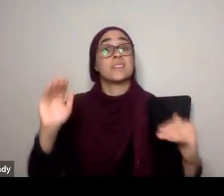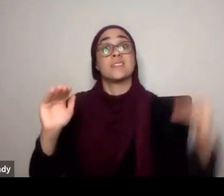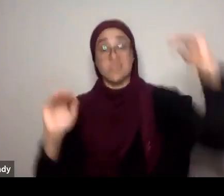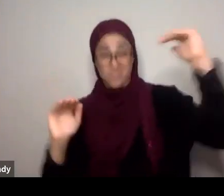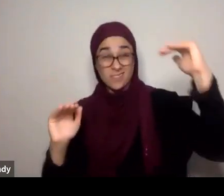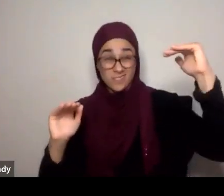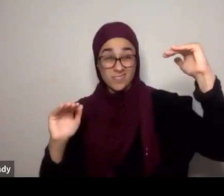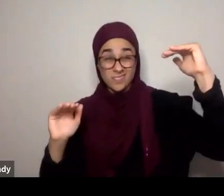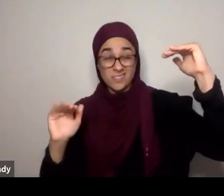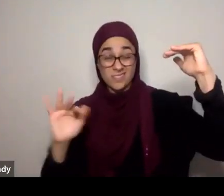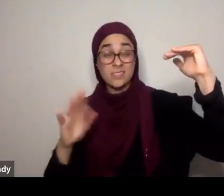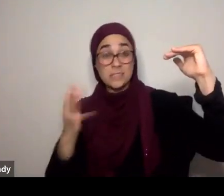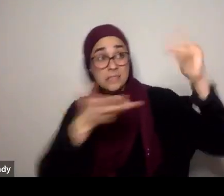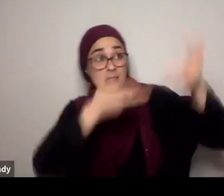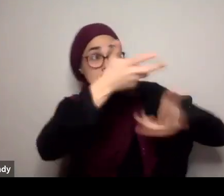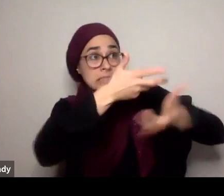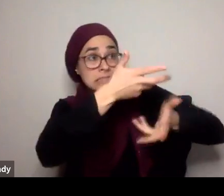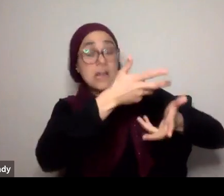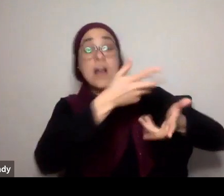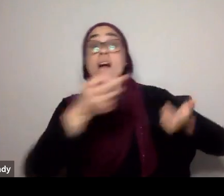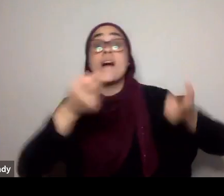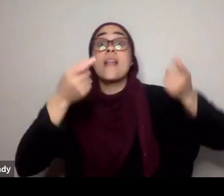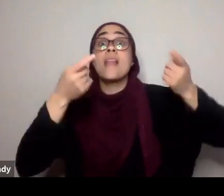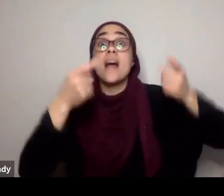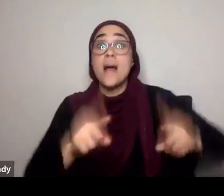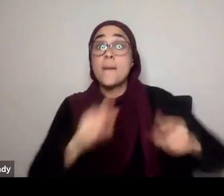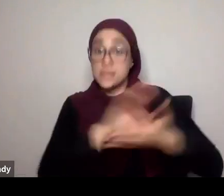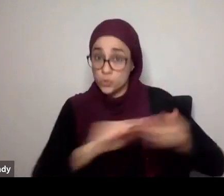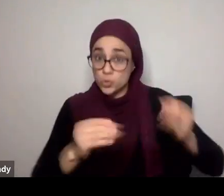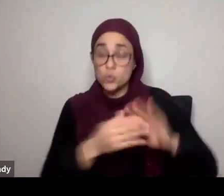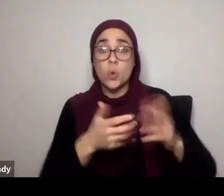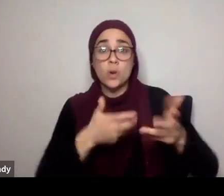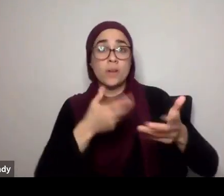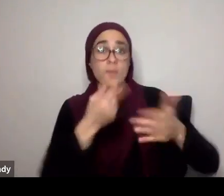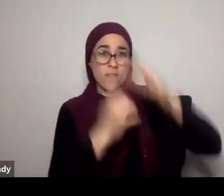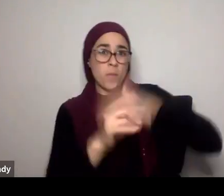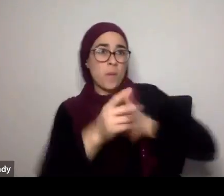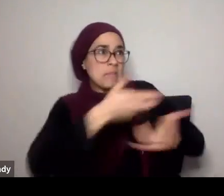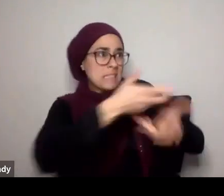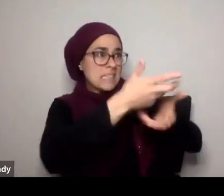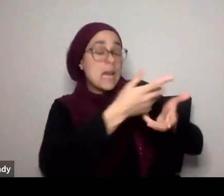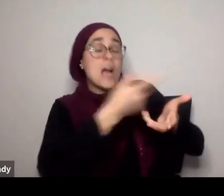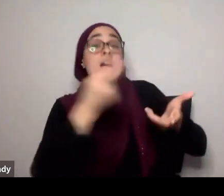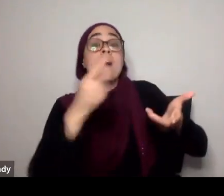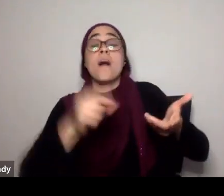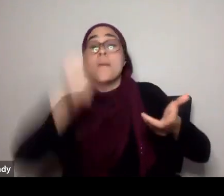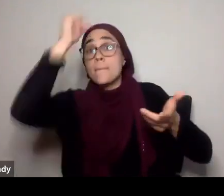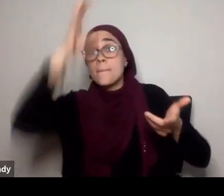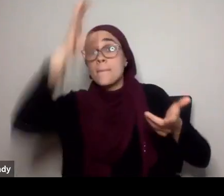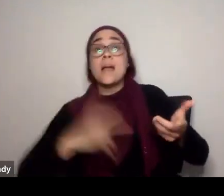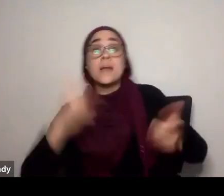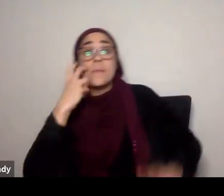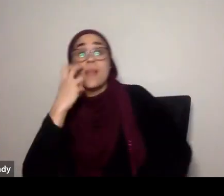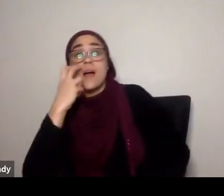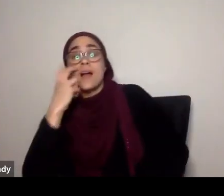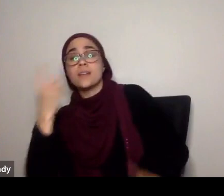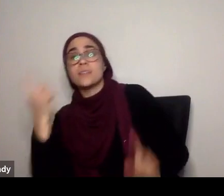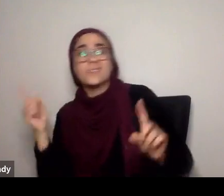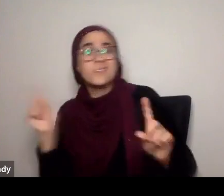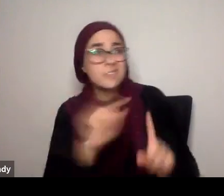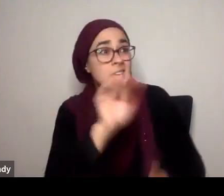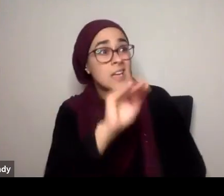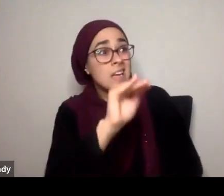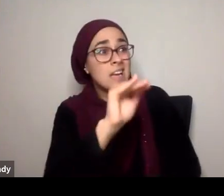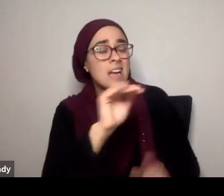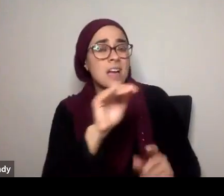asking the Prophet, for some of his time, so the Nabi, basically frowned, the blind man, not see, but Allah, you